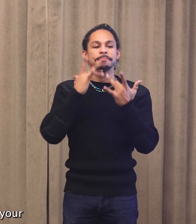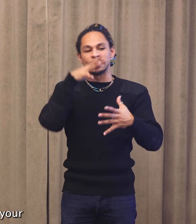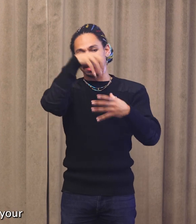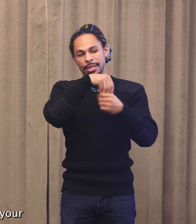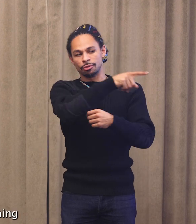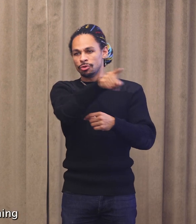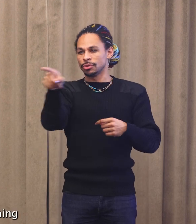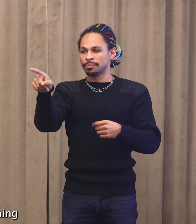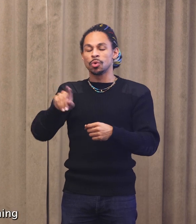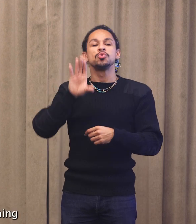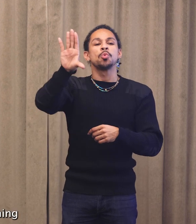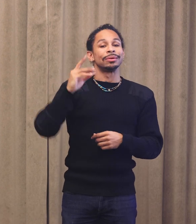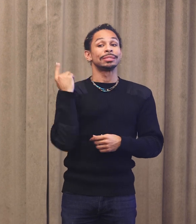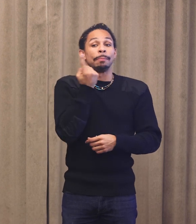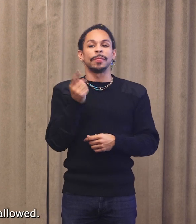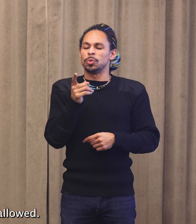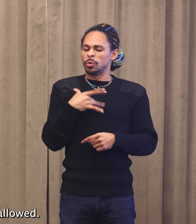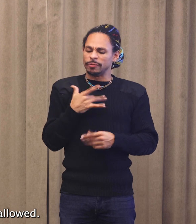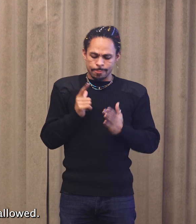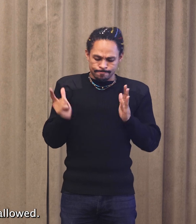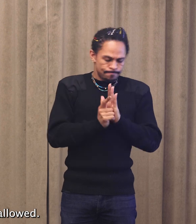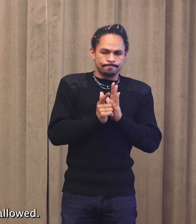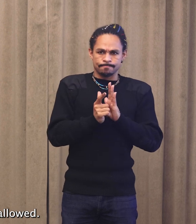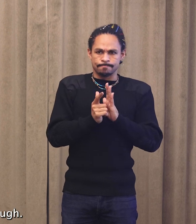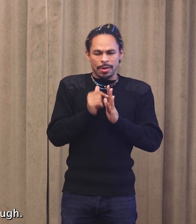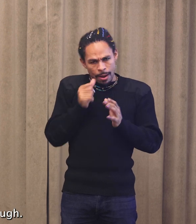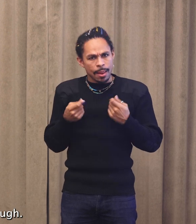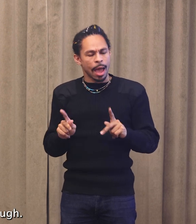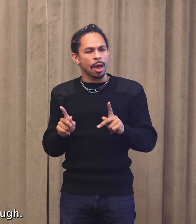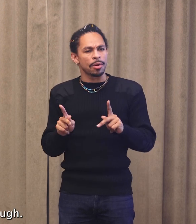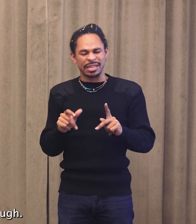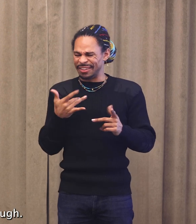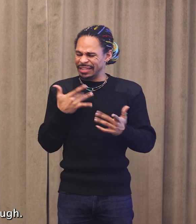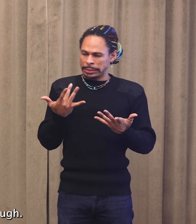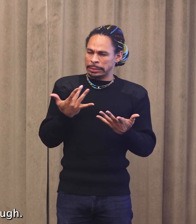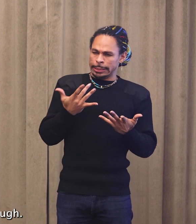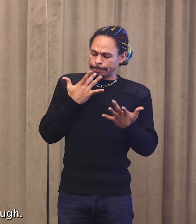What is your something? You are not allowed, not enough.